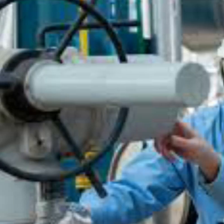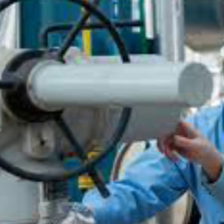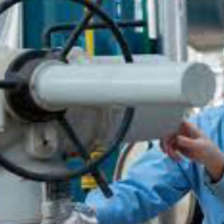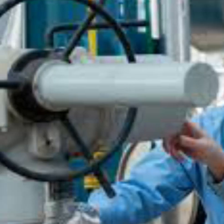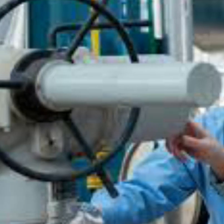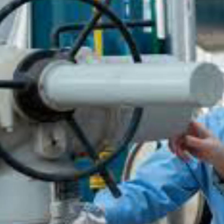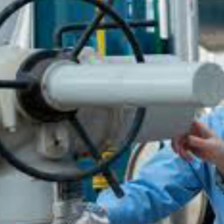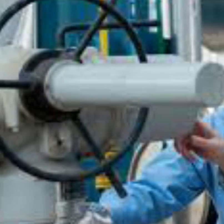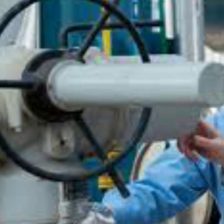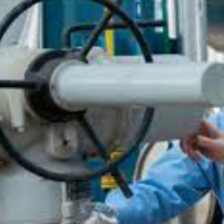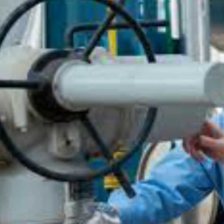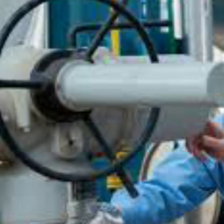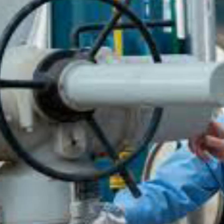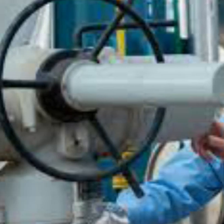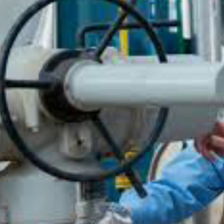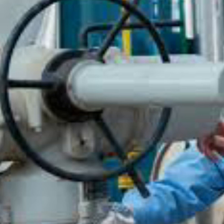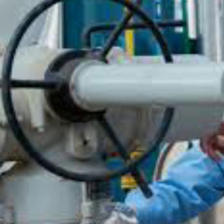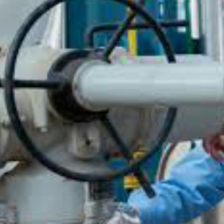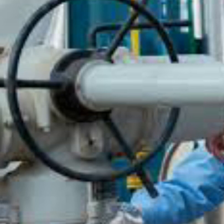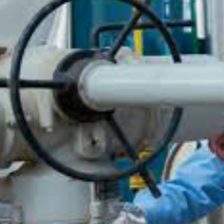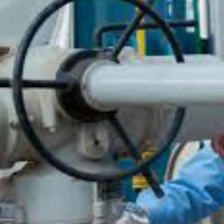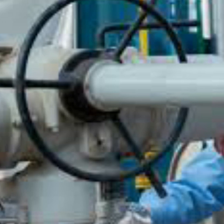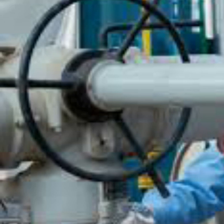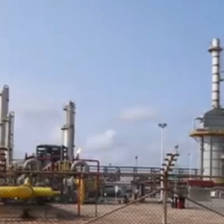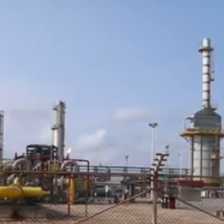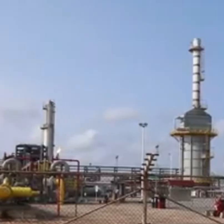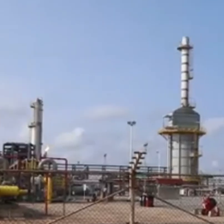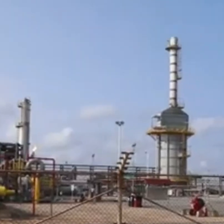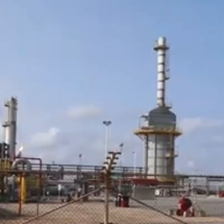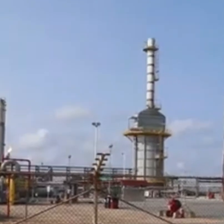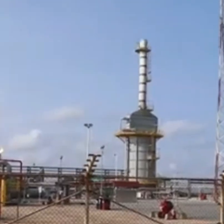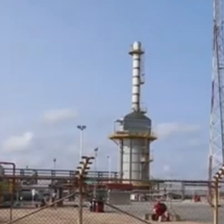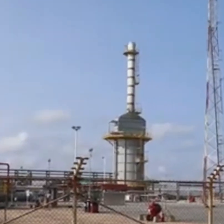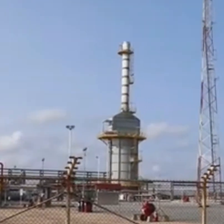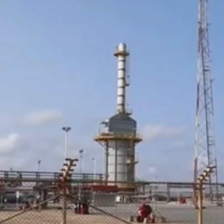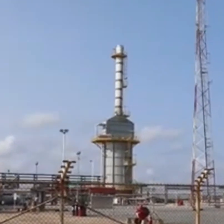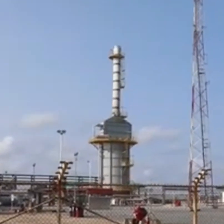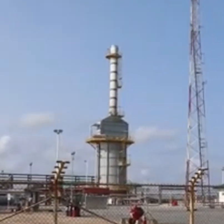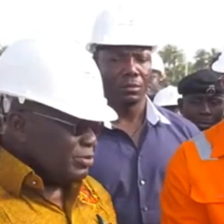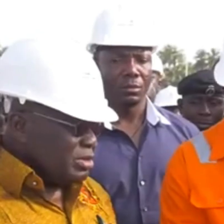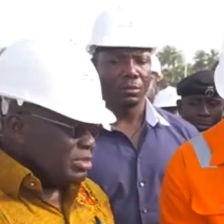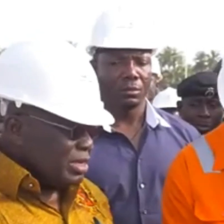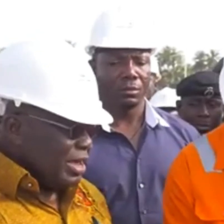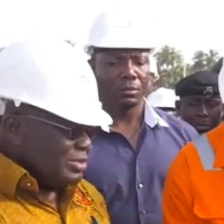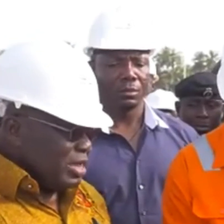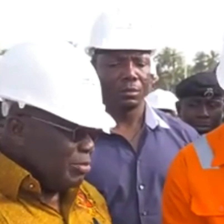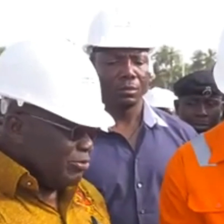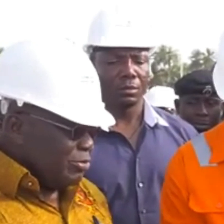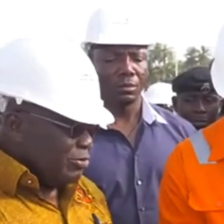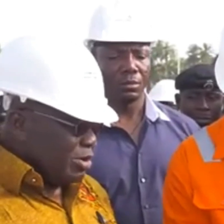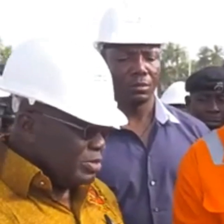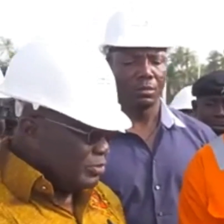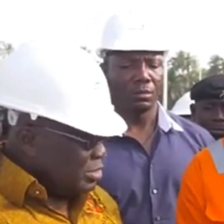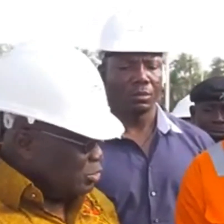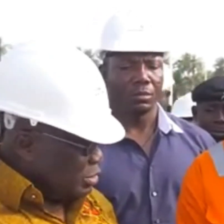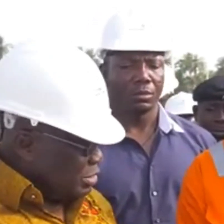Sinopec, the Chinese contractor that built this facility. Now, this wasn't just about taking over. In fact, it was